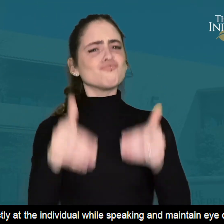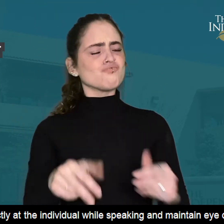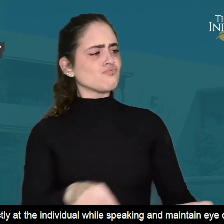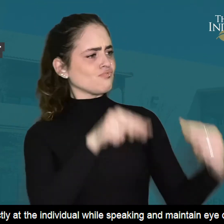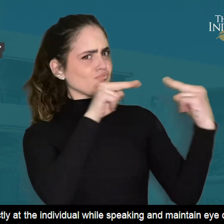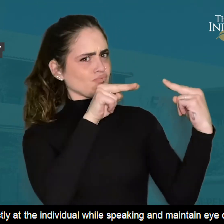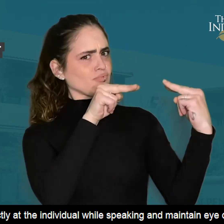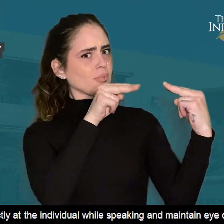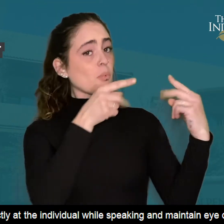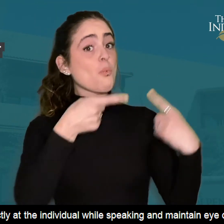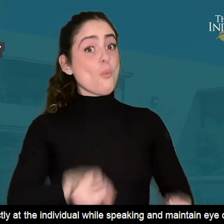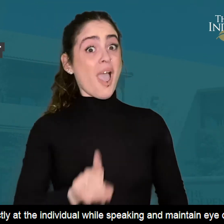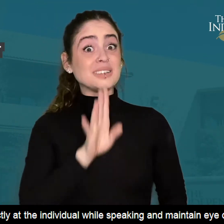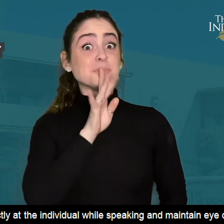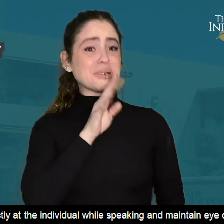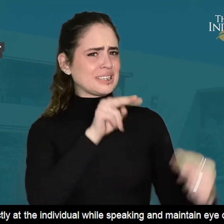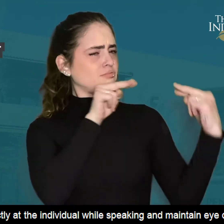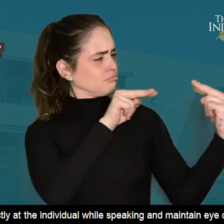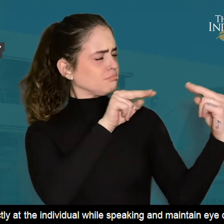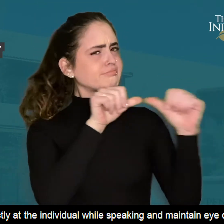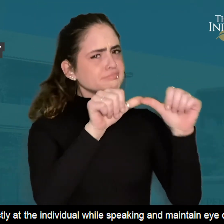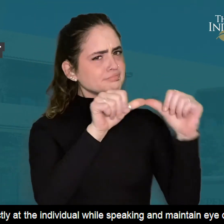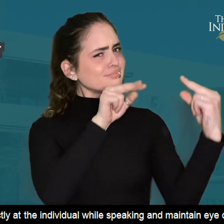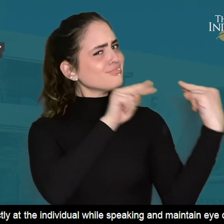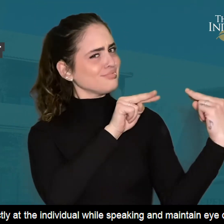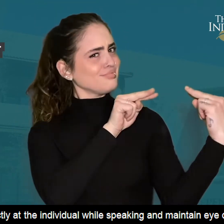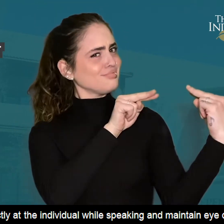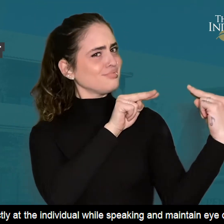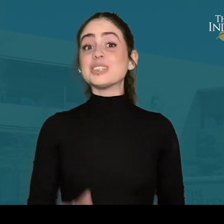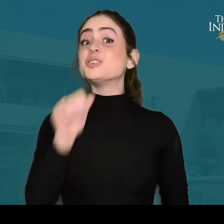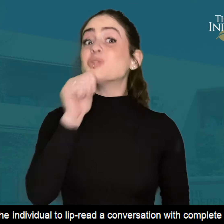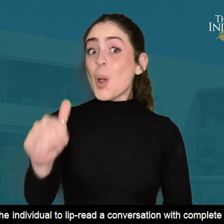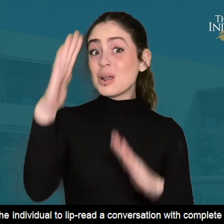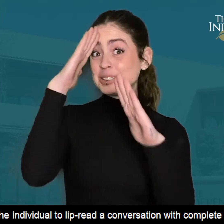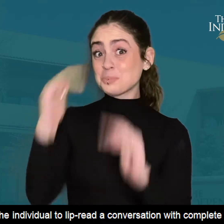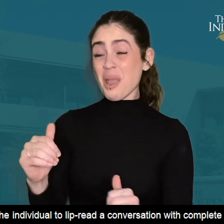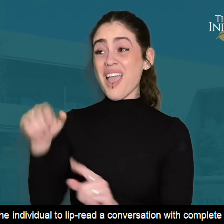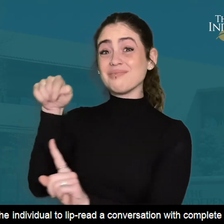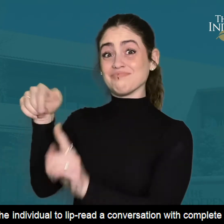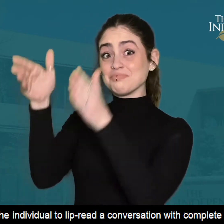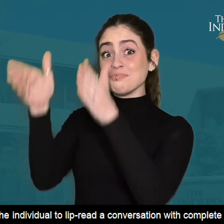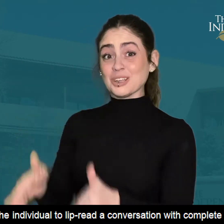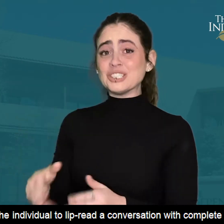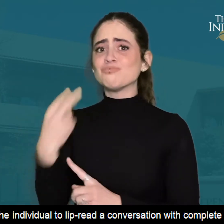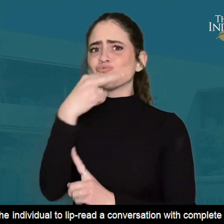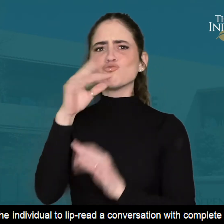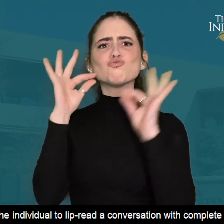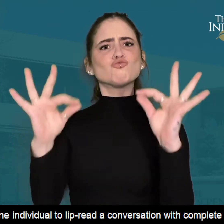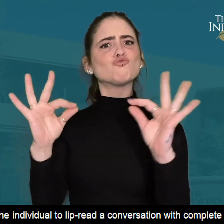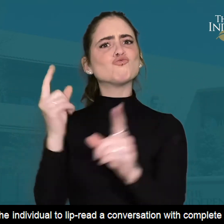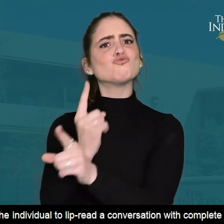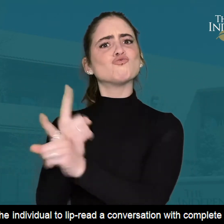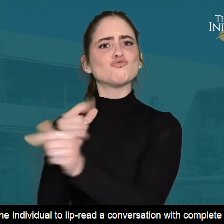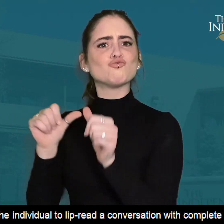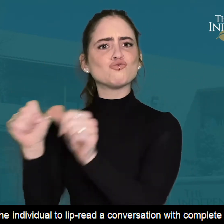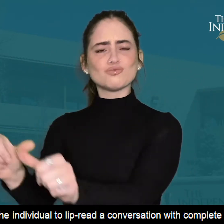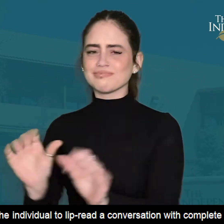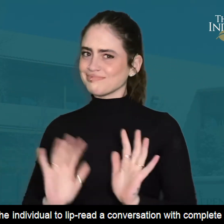Do look directly at the individual while speaking and maintain eye contact. Do not expect the individual to lip read a